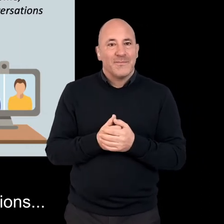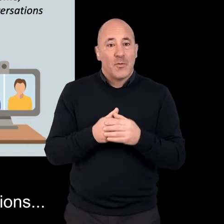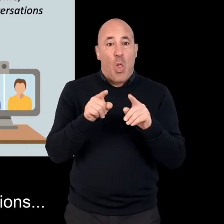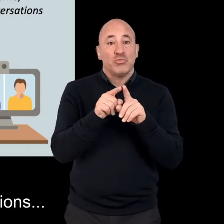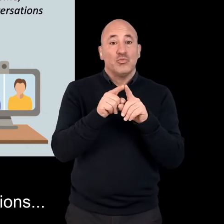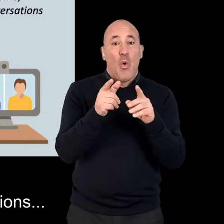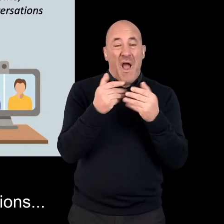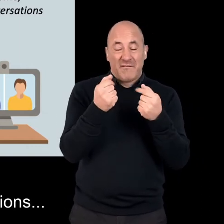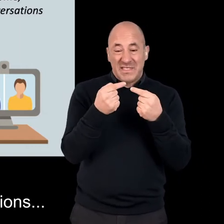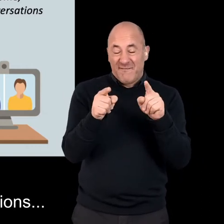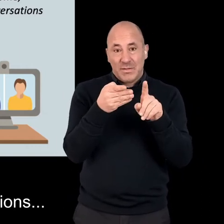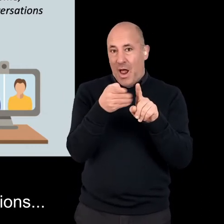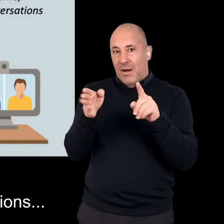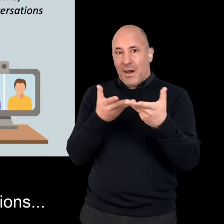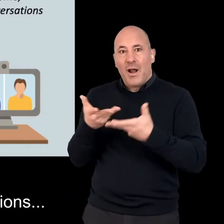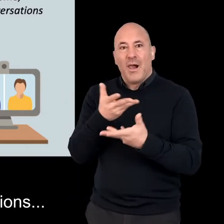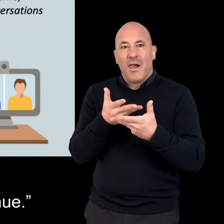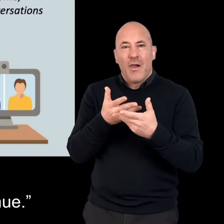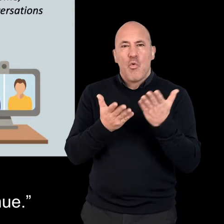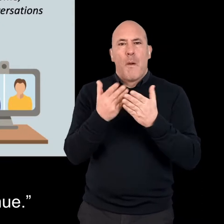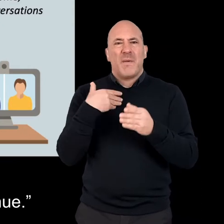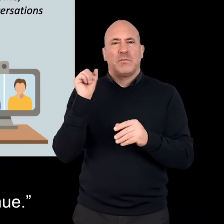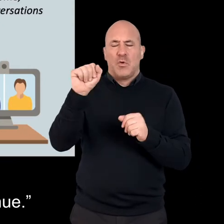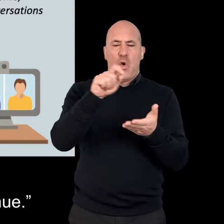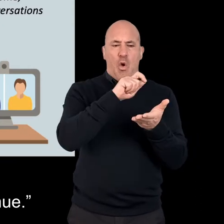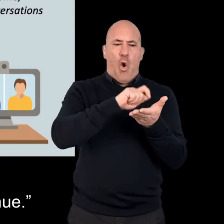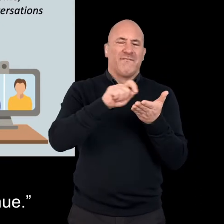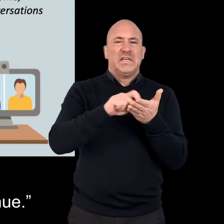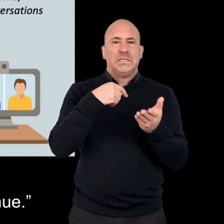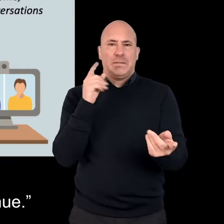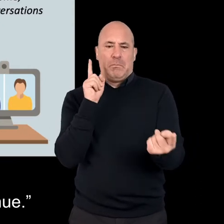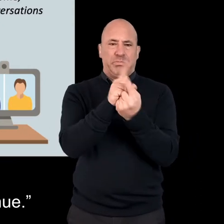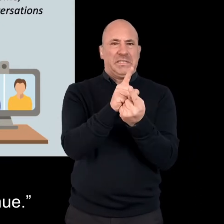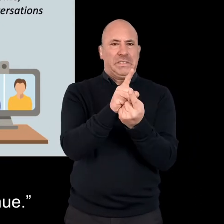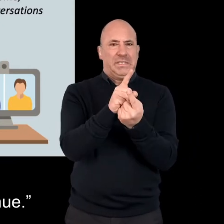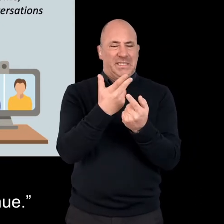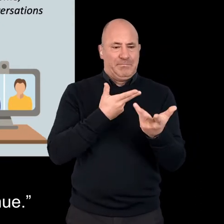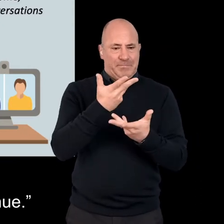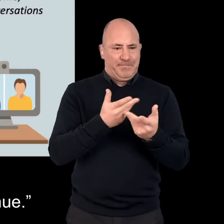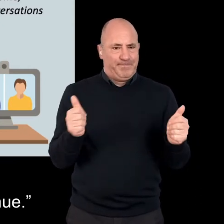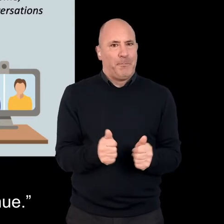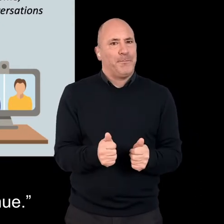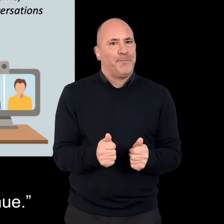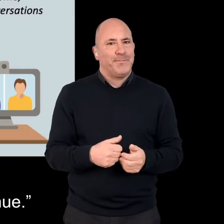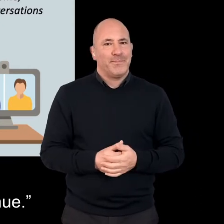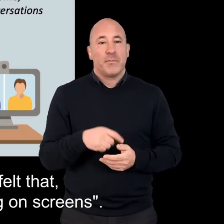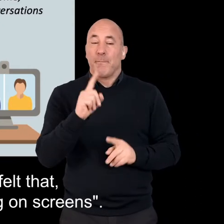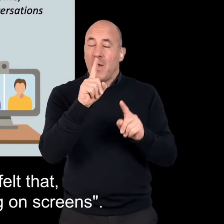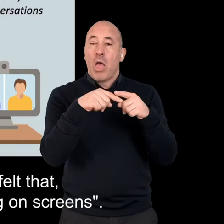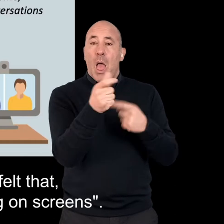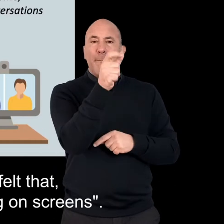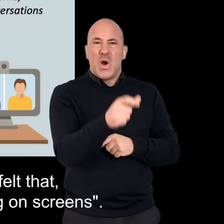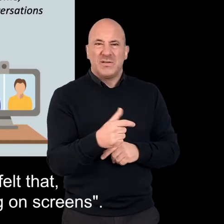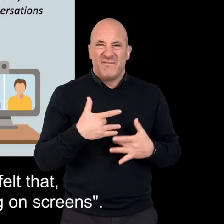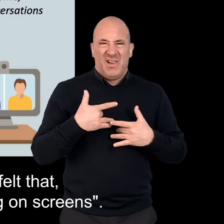It started other kinds of conversations that went face-to-face in the premises of the usual venue. But in